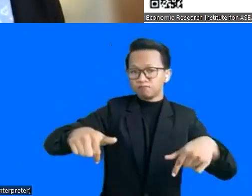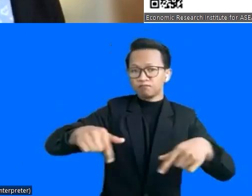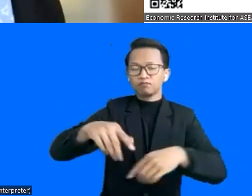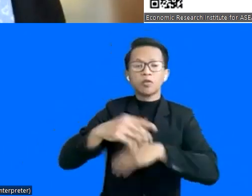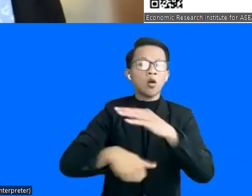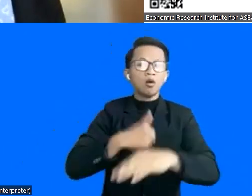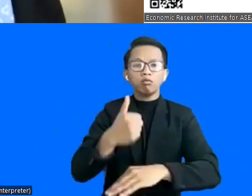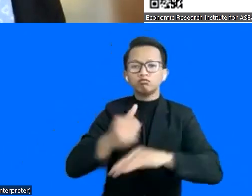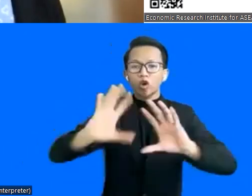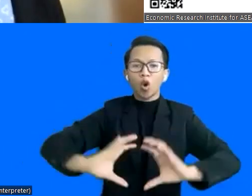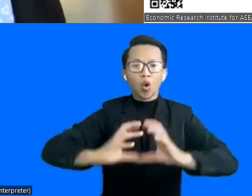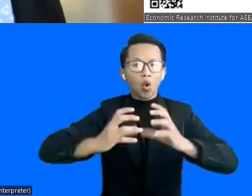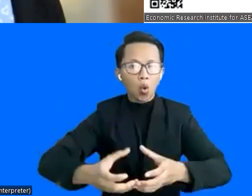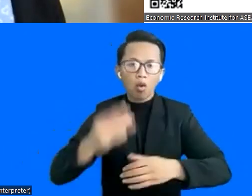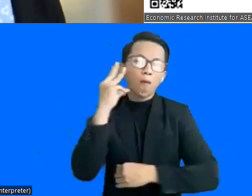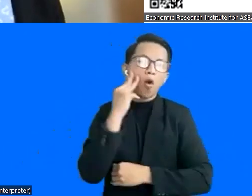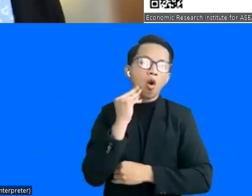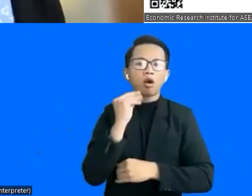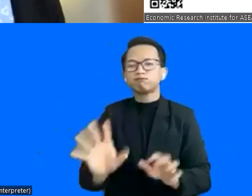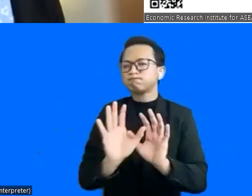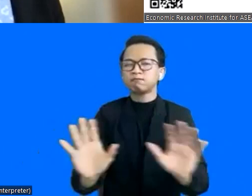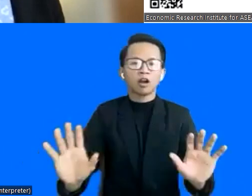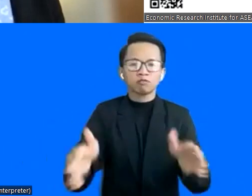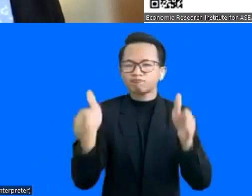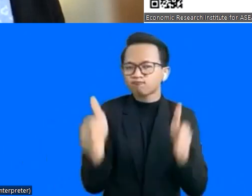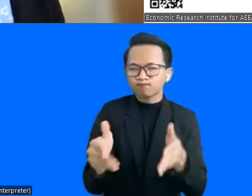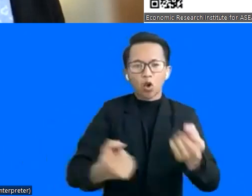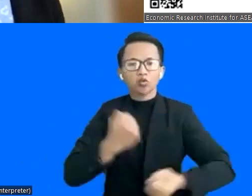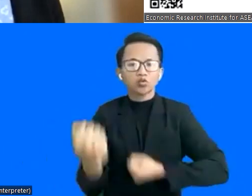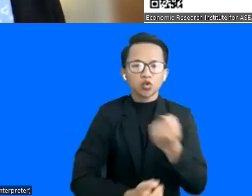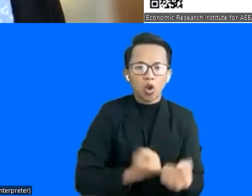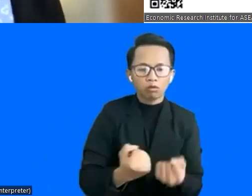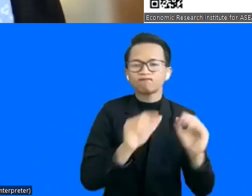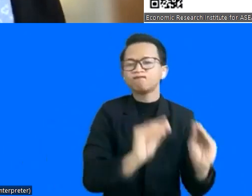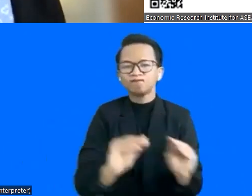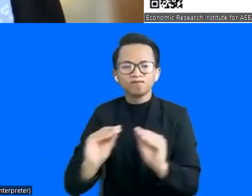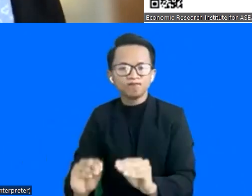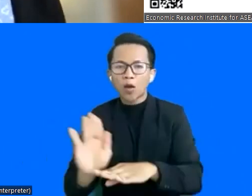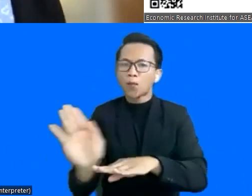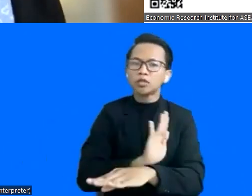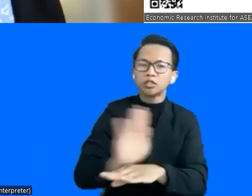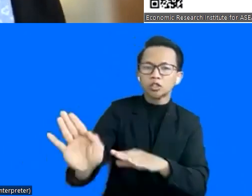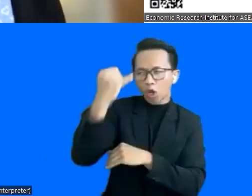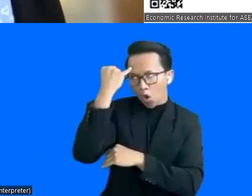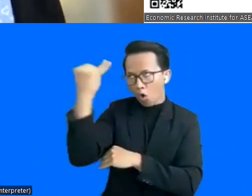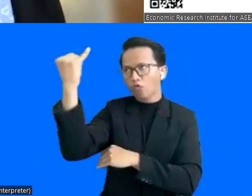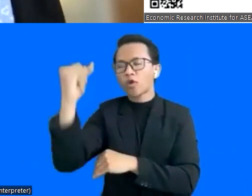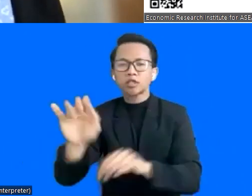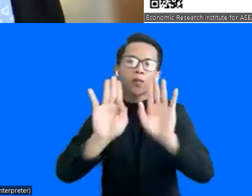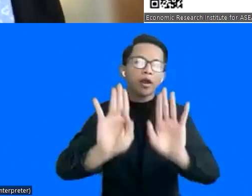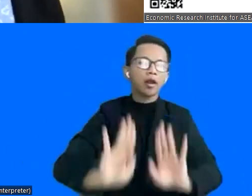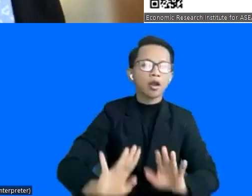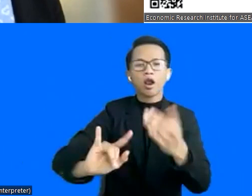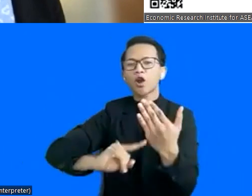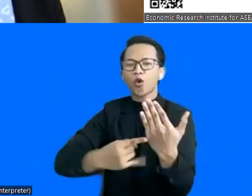30 years of proven experience in the field of entrepreneurship, education, business, innovations, media, and technology.